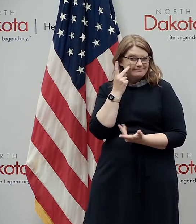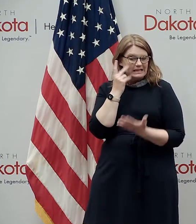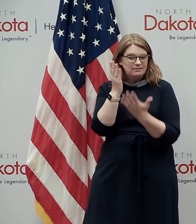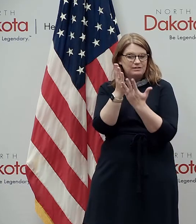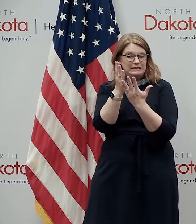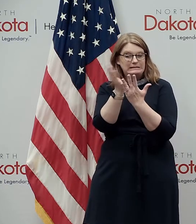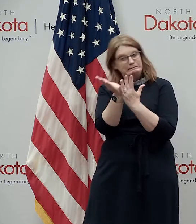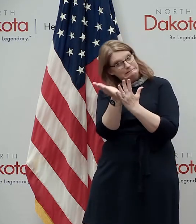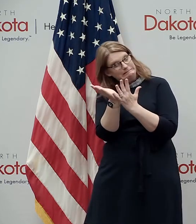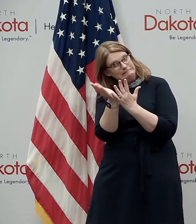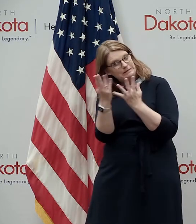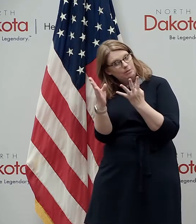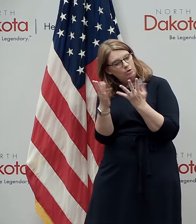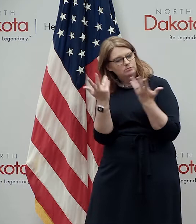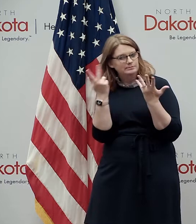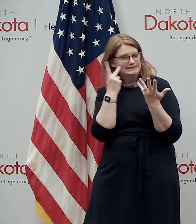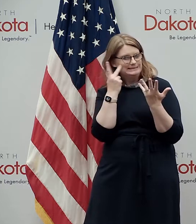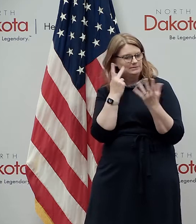final step or not